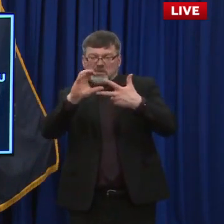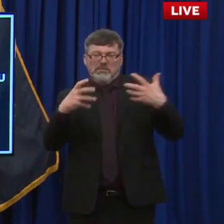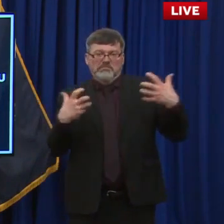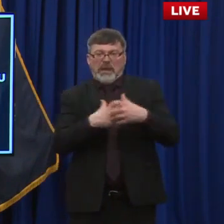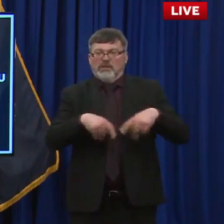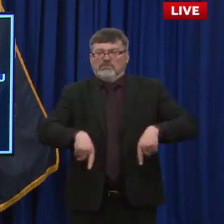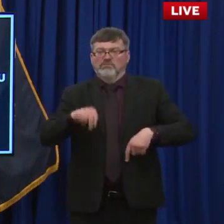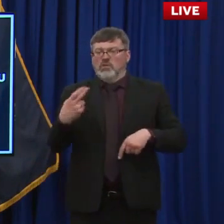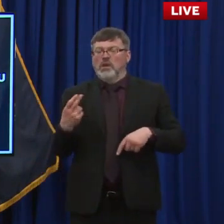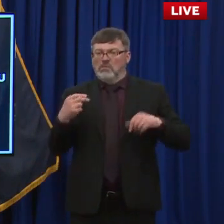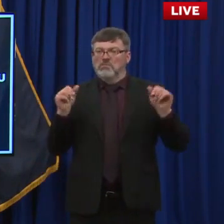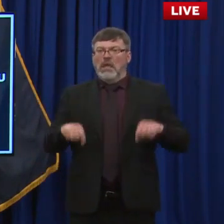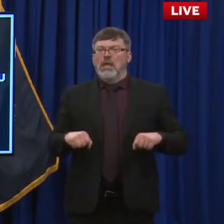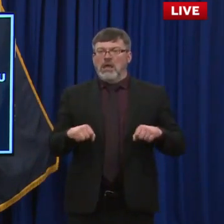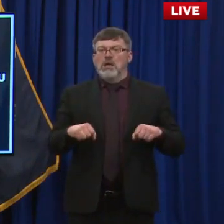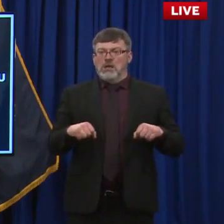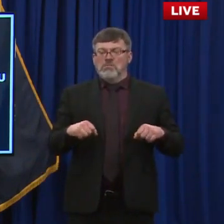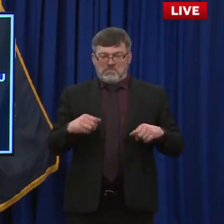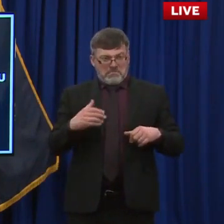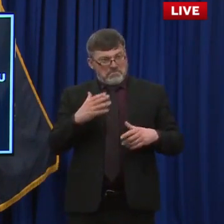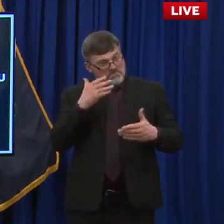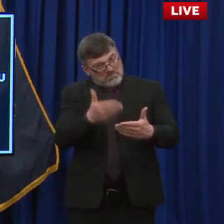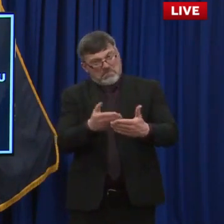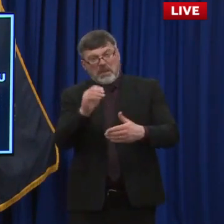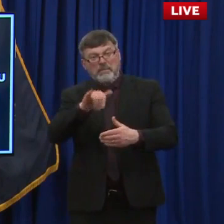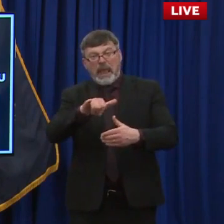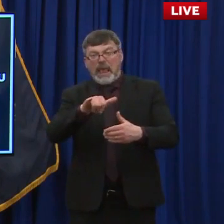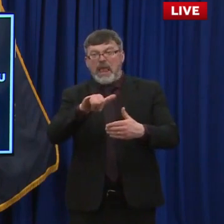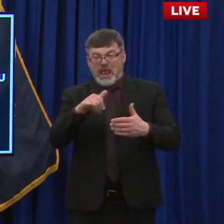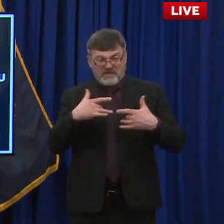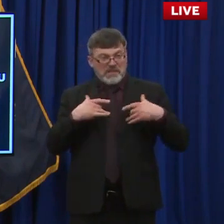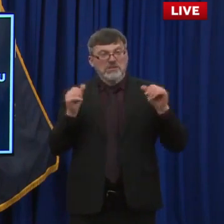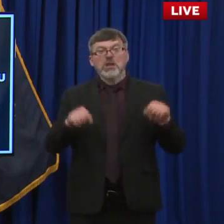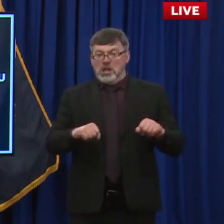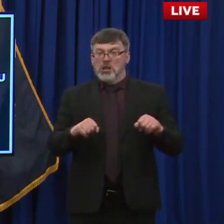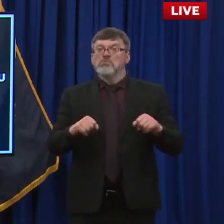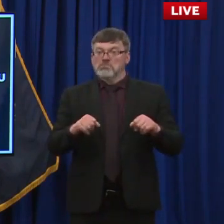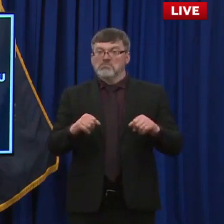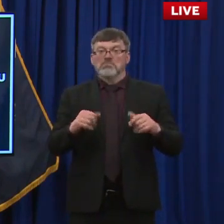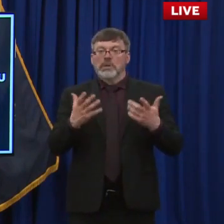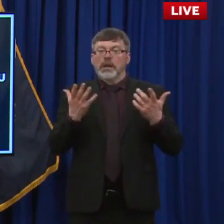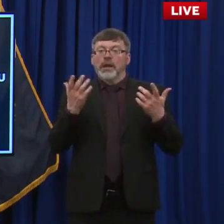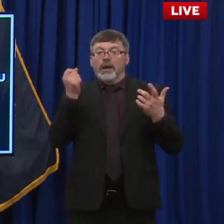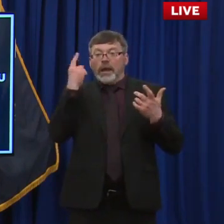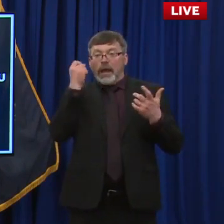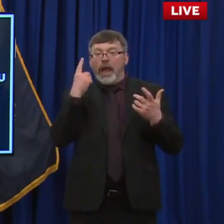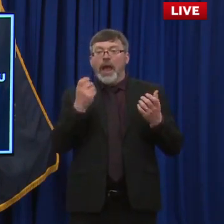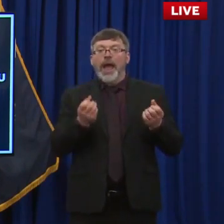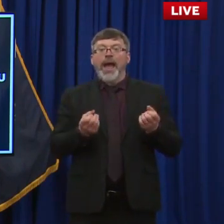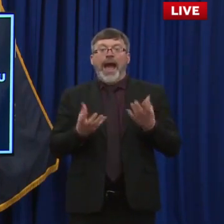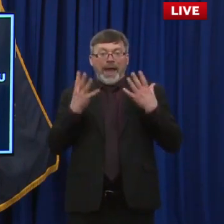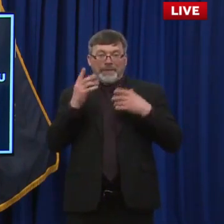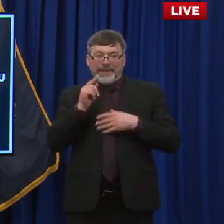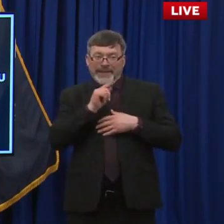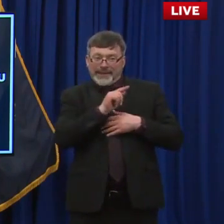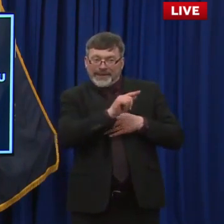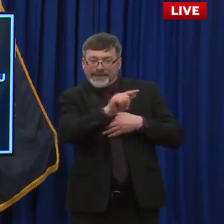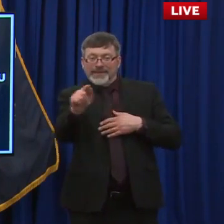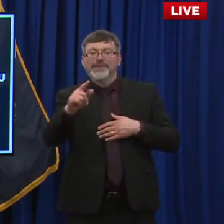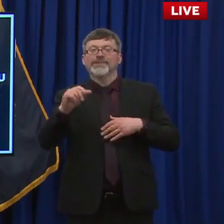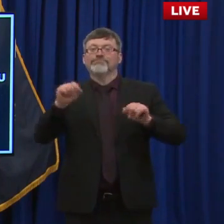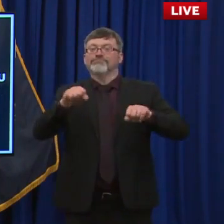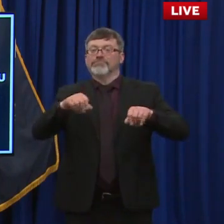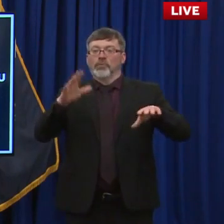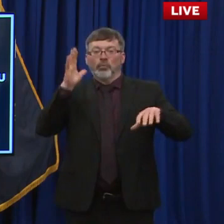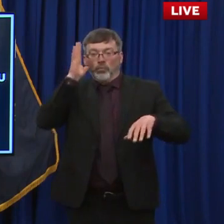think they could, yeah, we could make that level. It really depends on the uptake though, right? I mean, if everyone in America got a vaccine, I think that'd be great. I don't know if